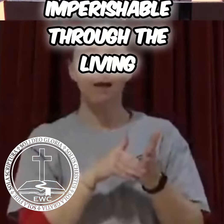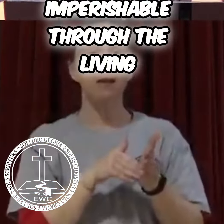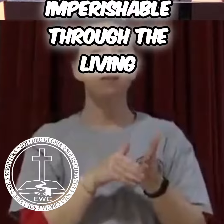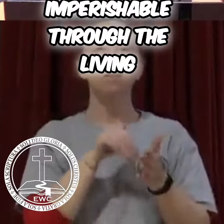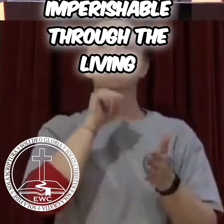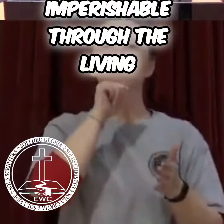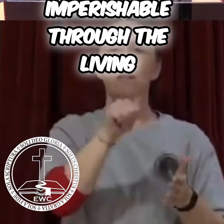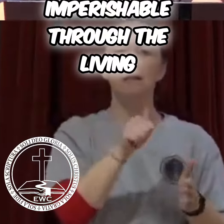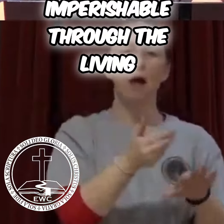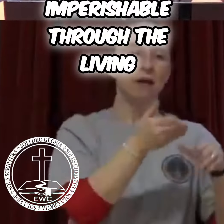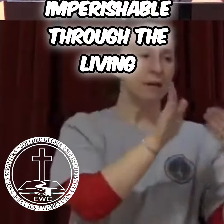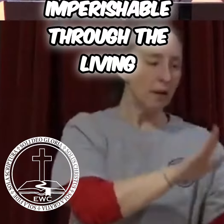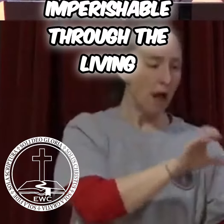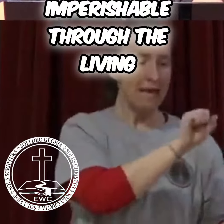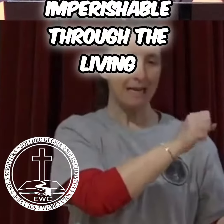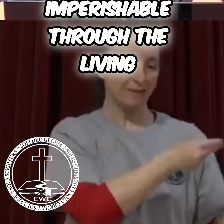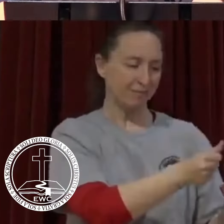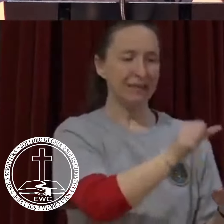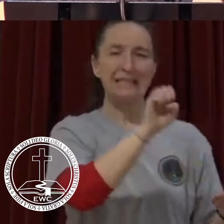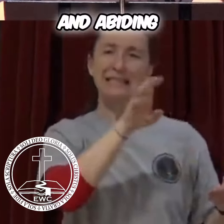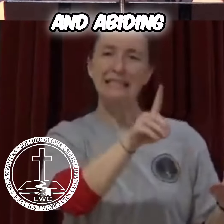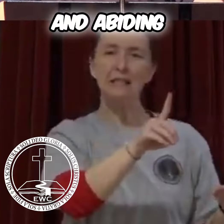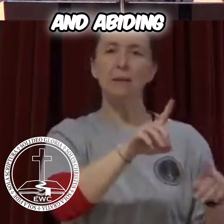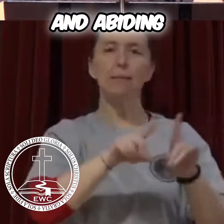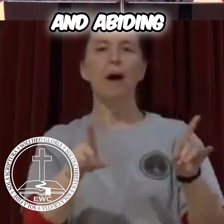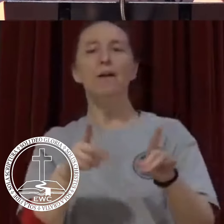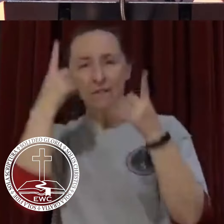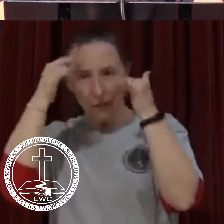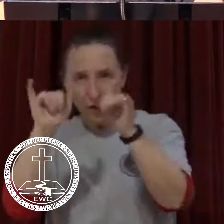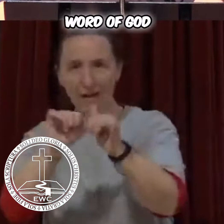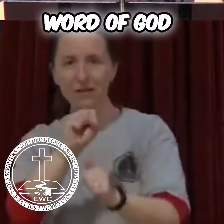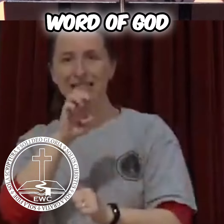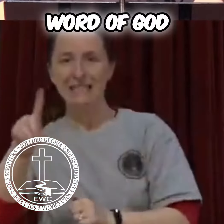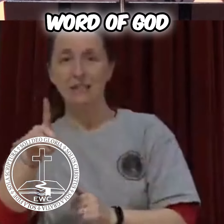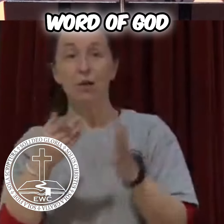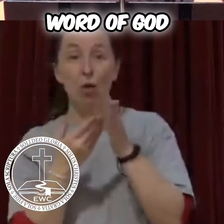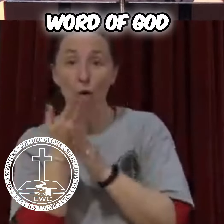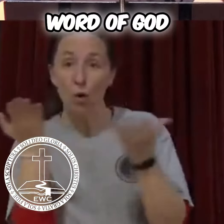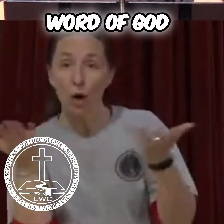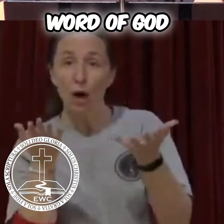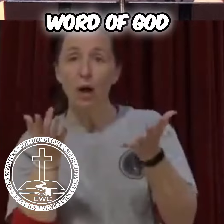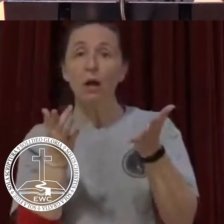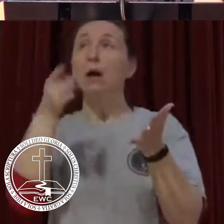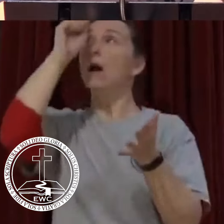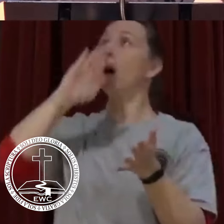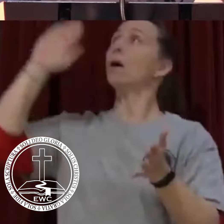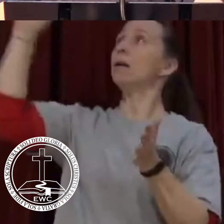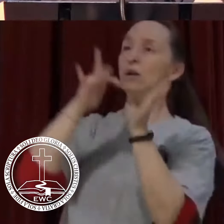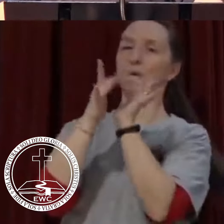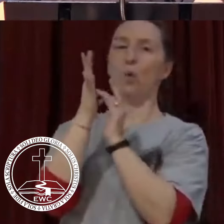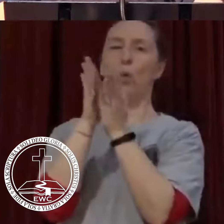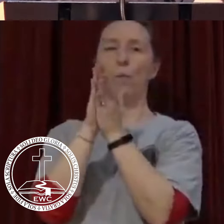imperishable through the living and abiding word of God.